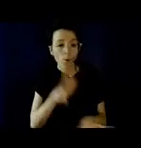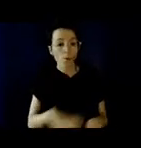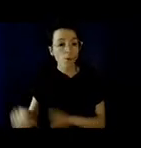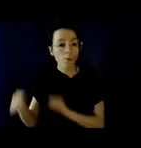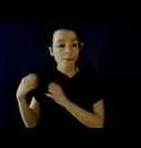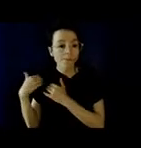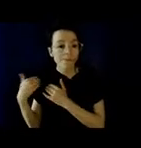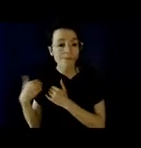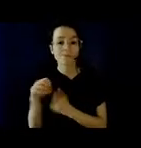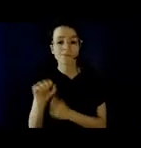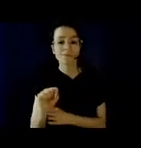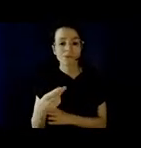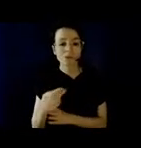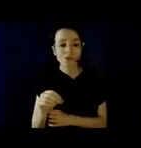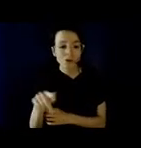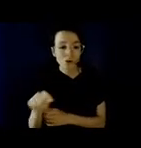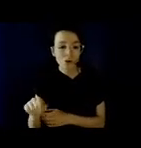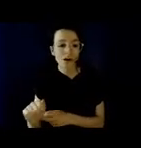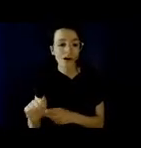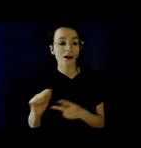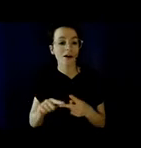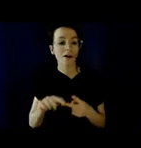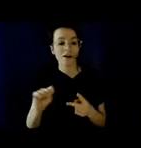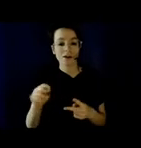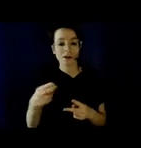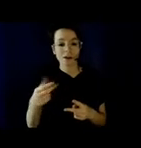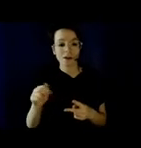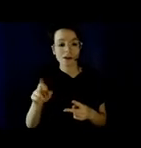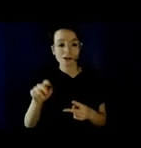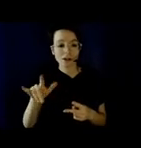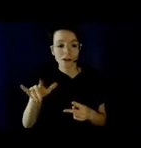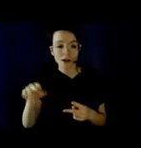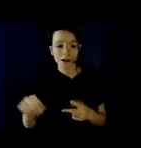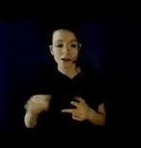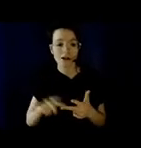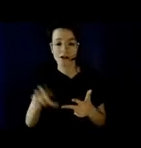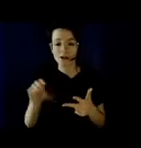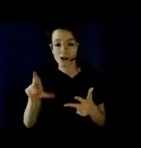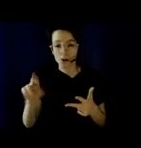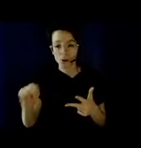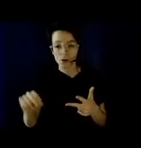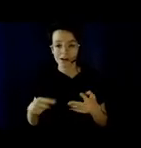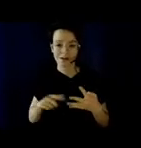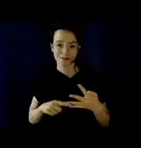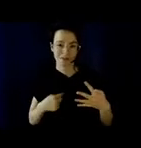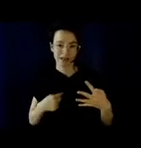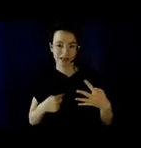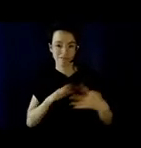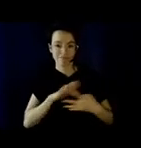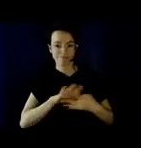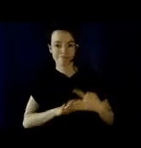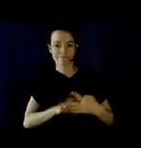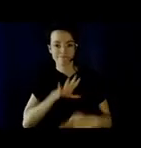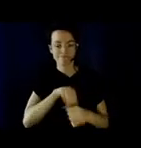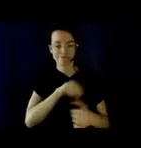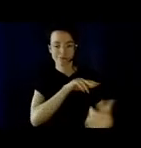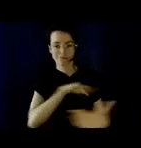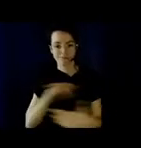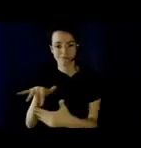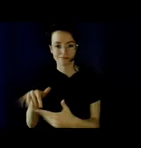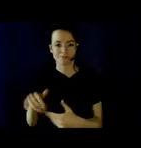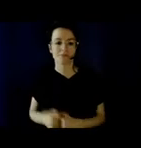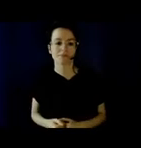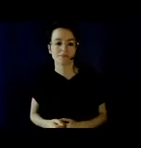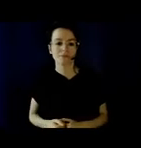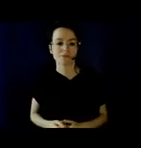Charlene Oba, Corinne Parsons, and myself between 2020 and 2021. And today's panel follows up on this project,